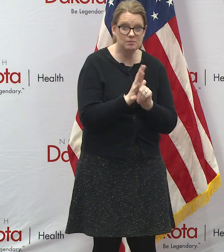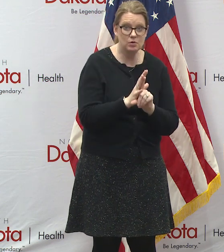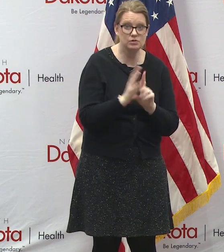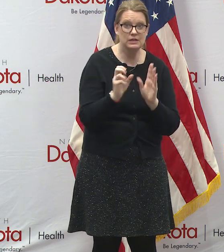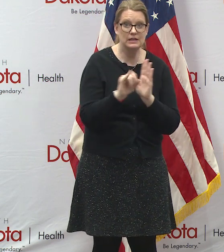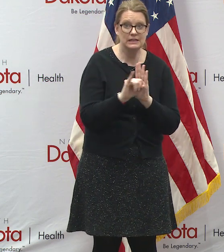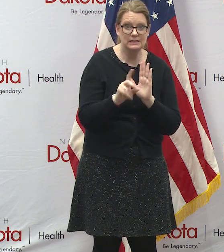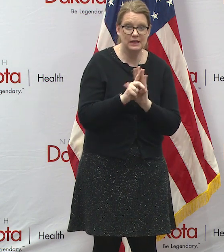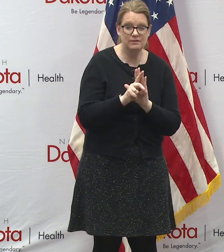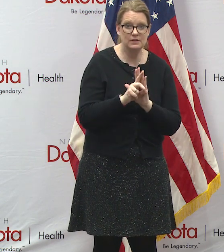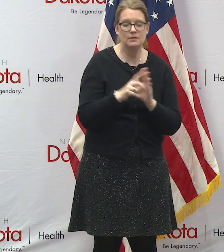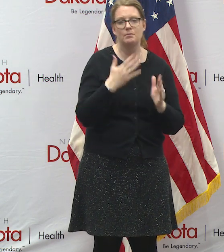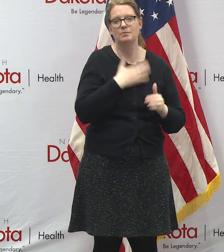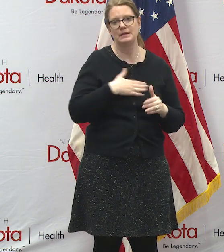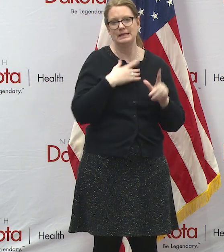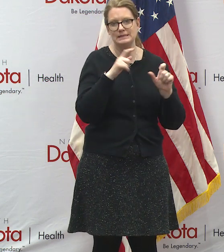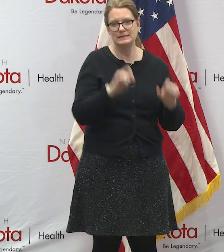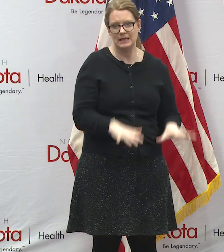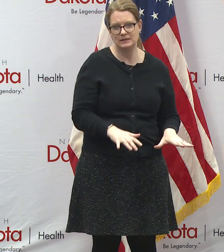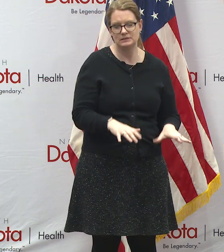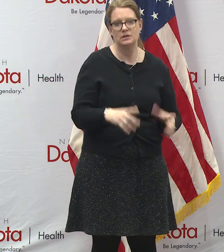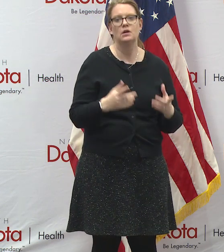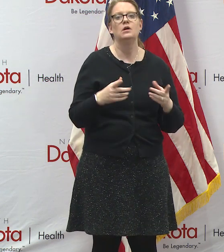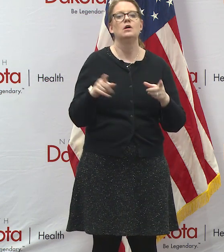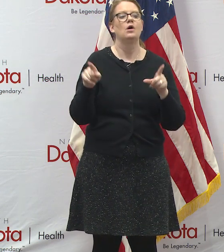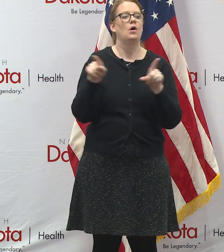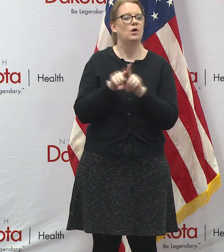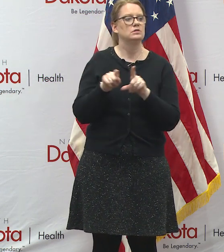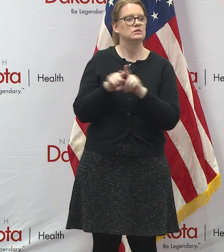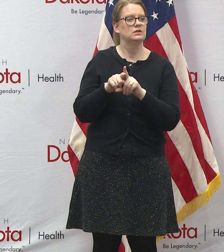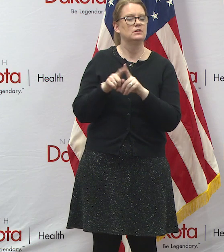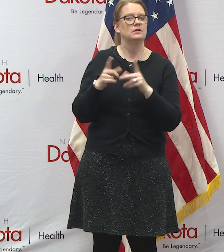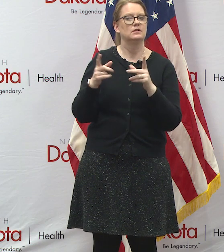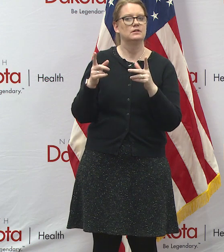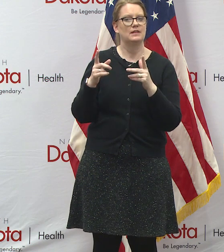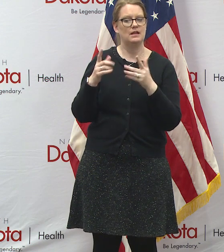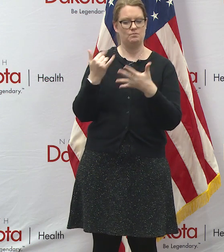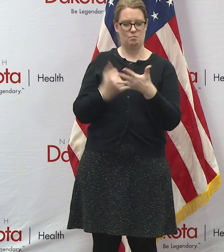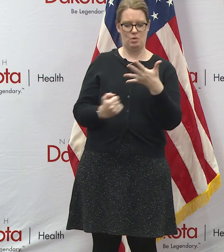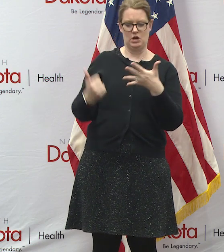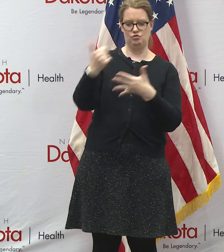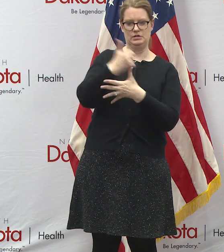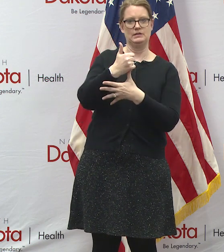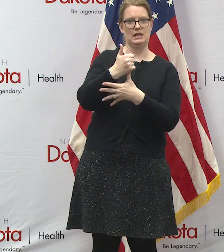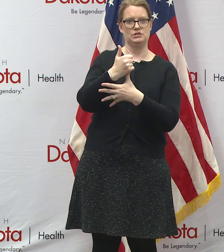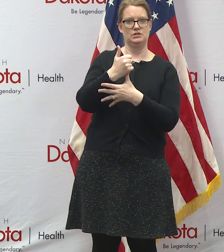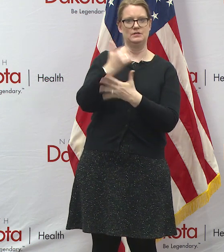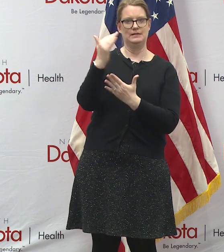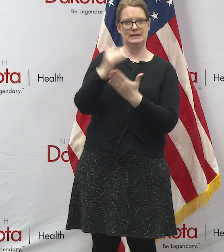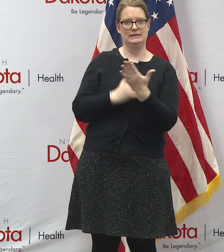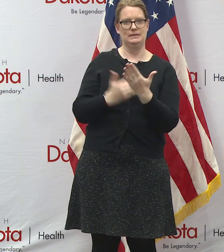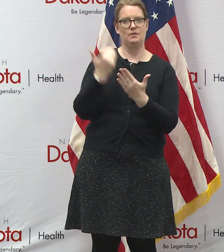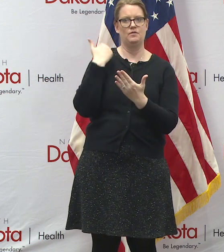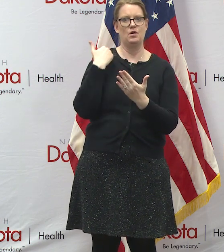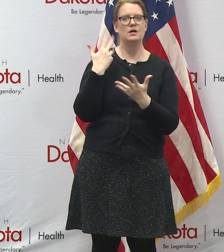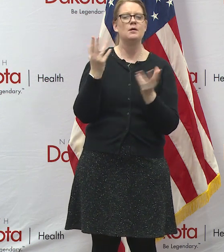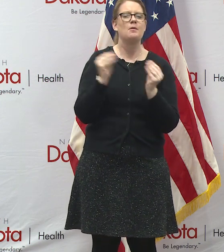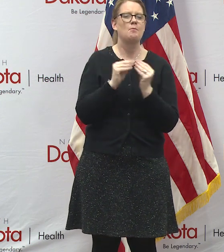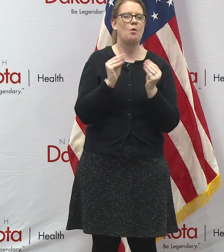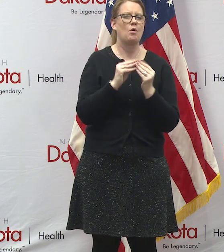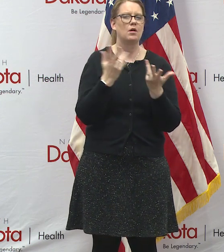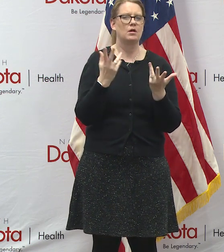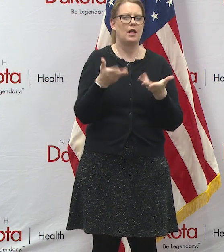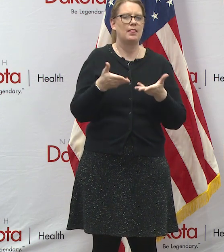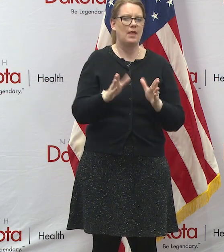been identified please test and then it also just reinforces that prioritization that we had listed before but it was more about